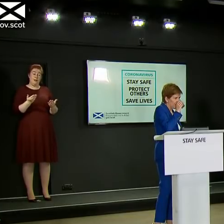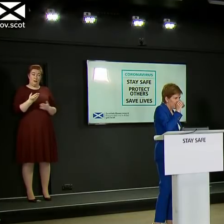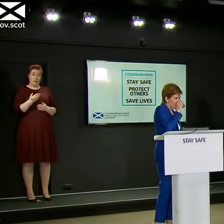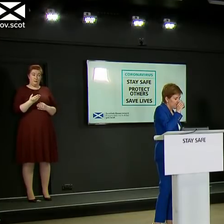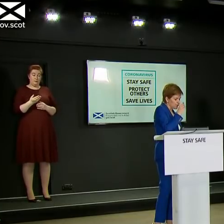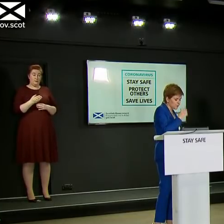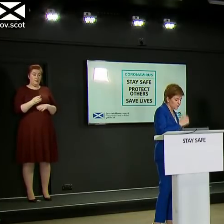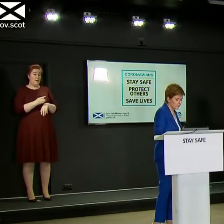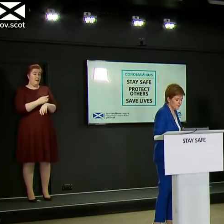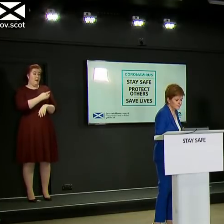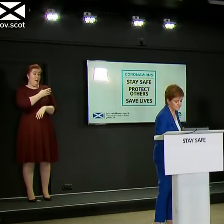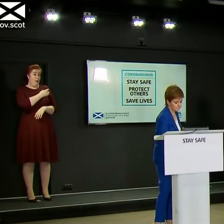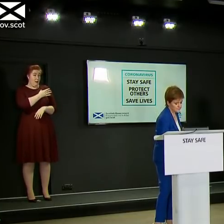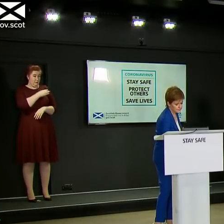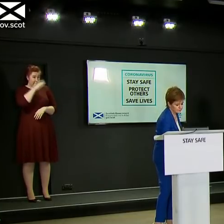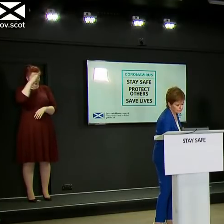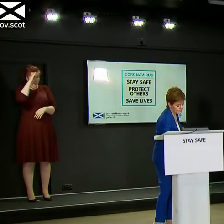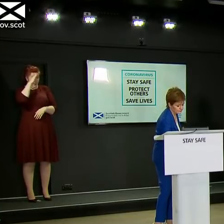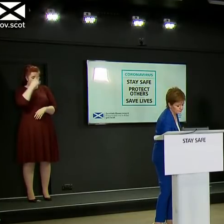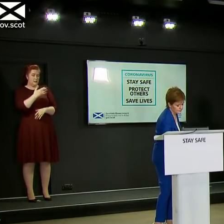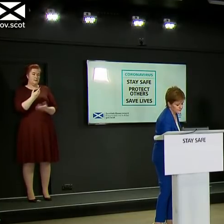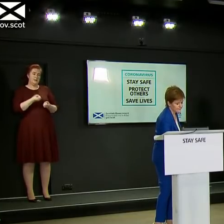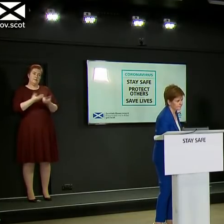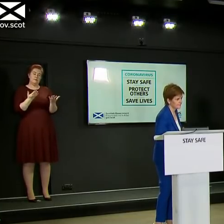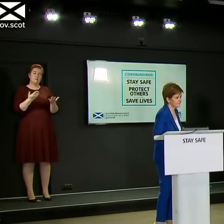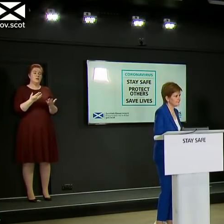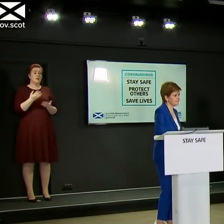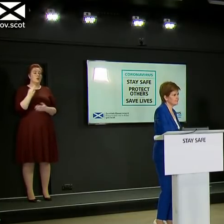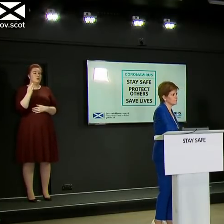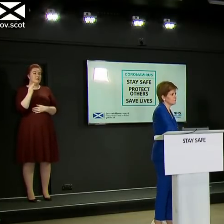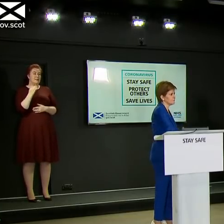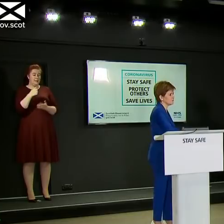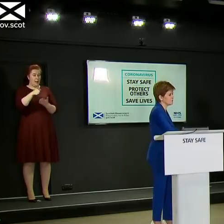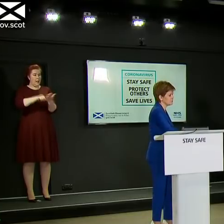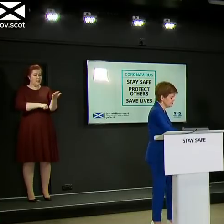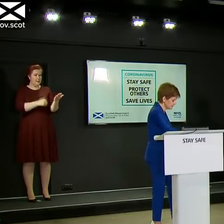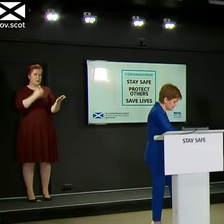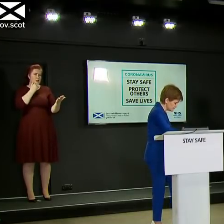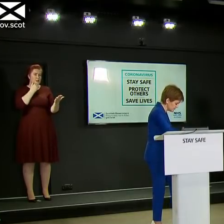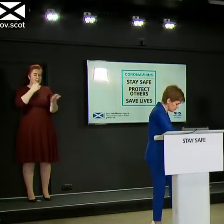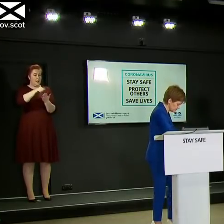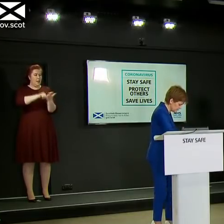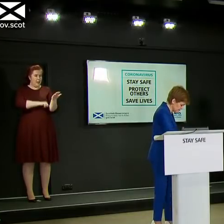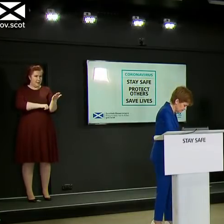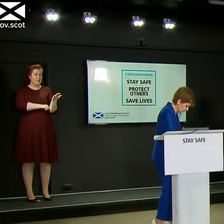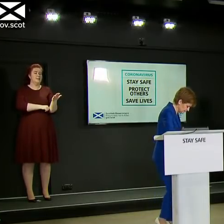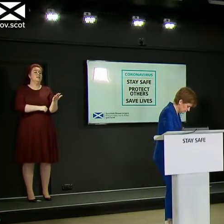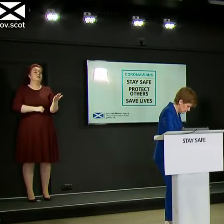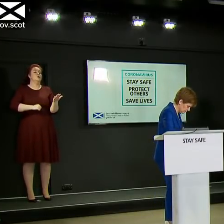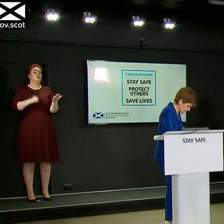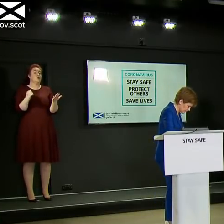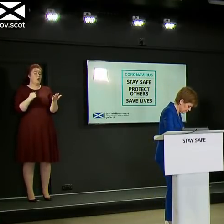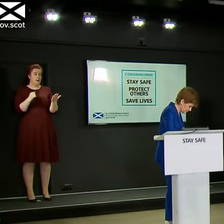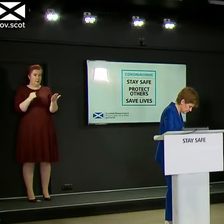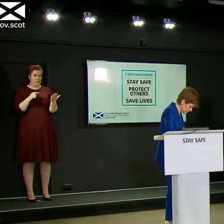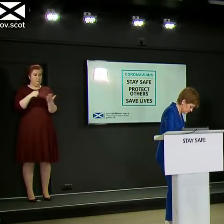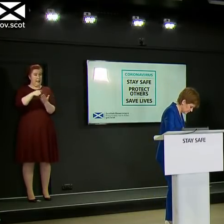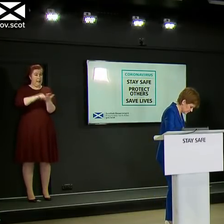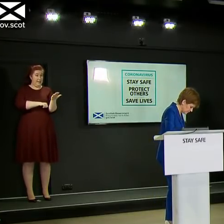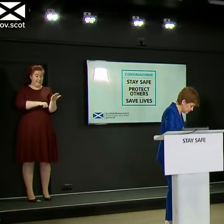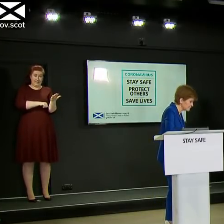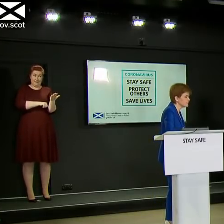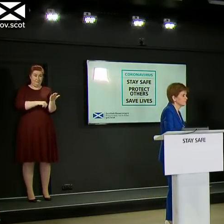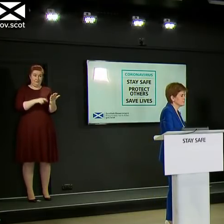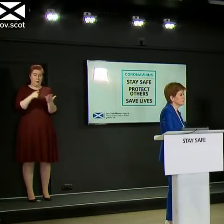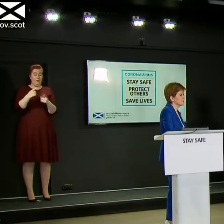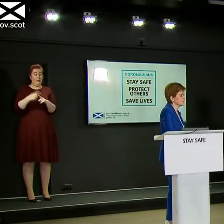green list of countries for safe travel. Scotland isn't on that list alongside England and Wales. And Ireland says it's